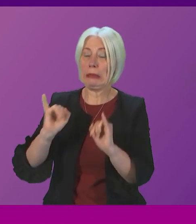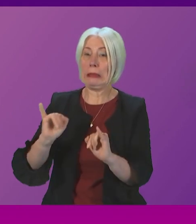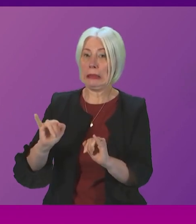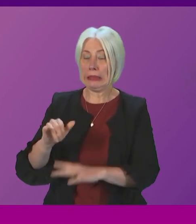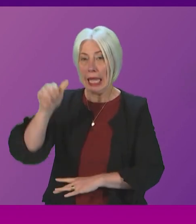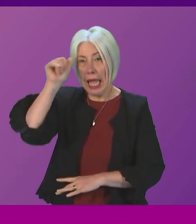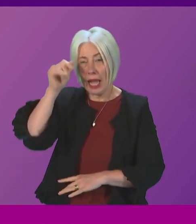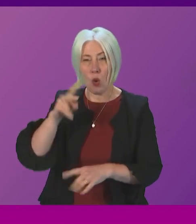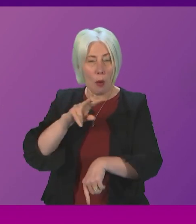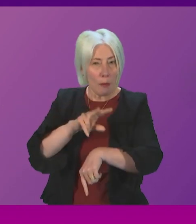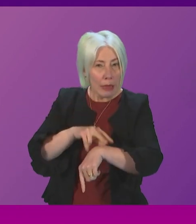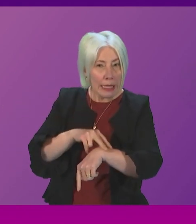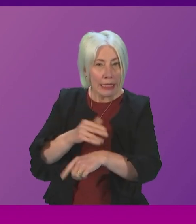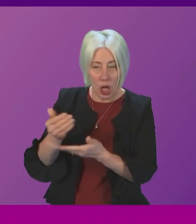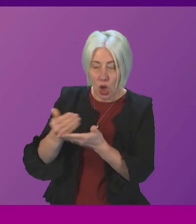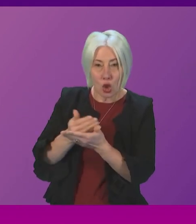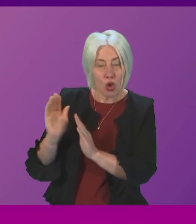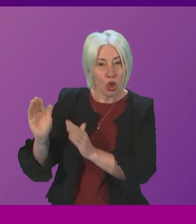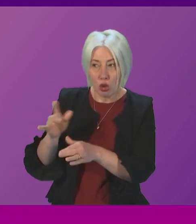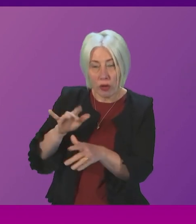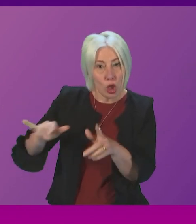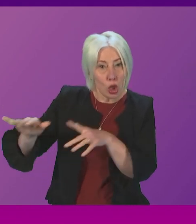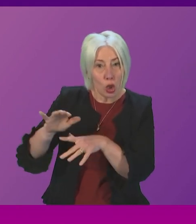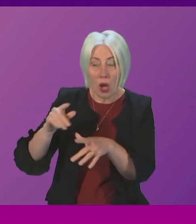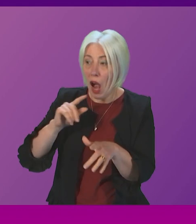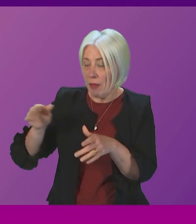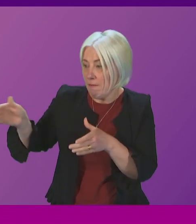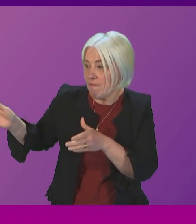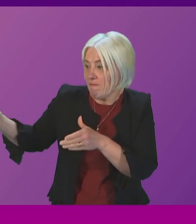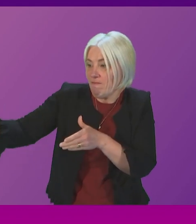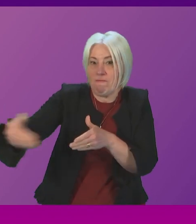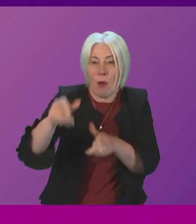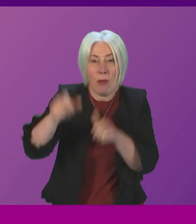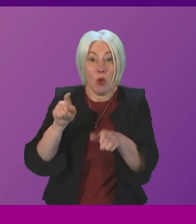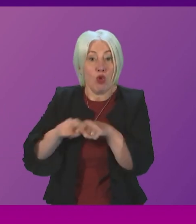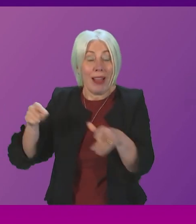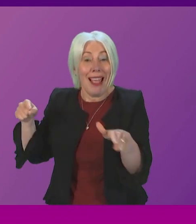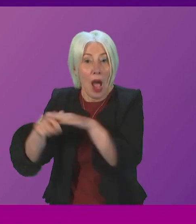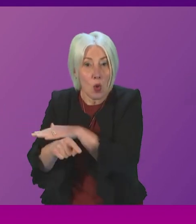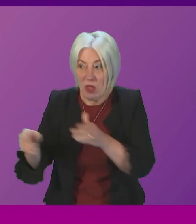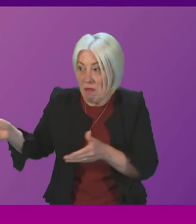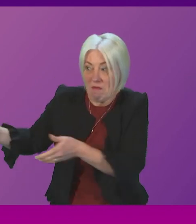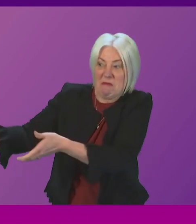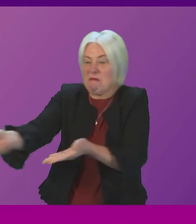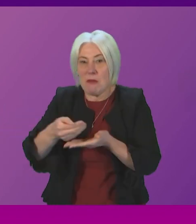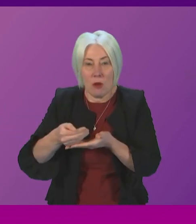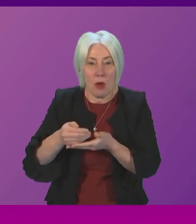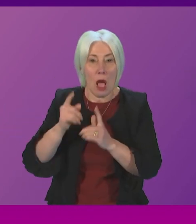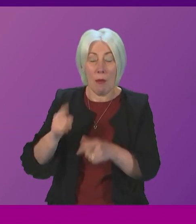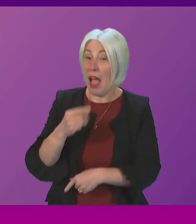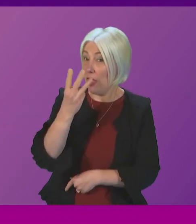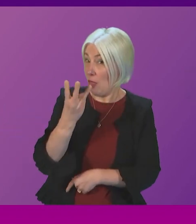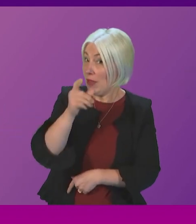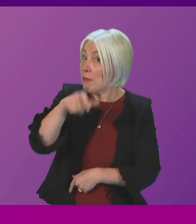Eritrean police and security services are actively rounding up those attempting to flee and I also gather that at least three